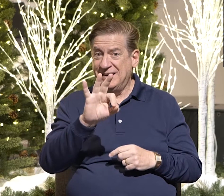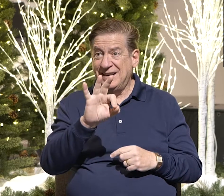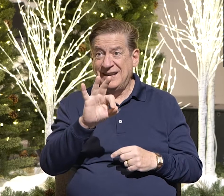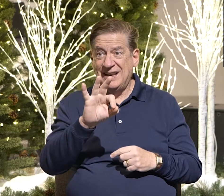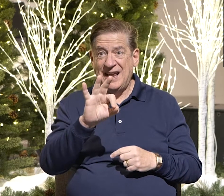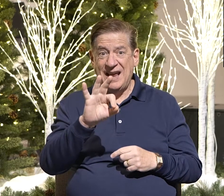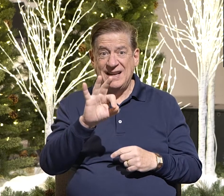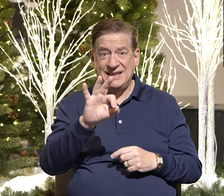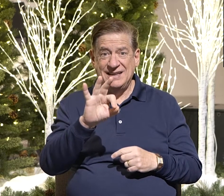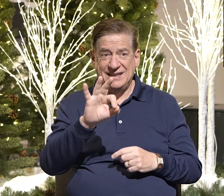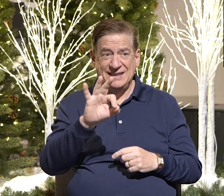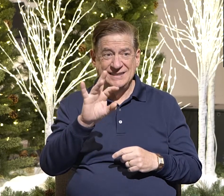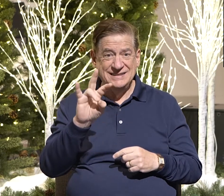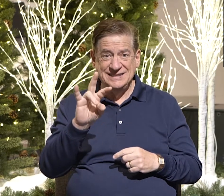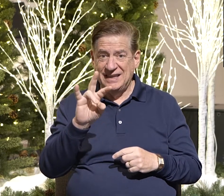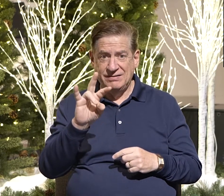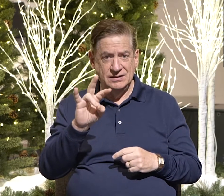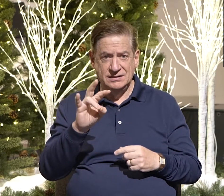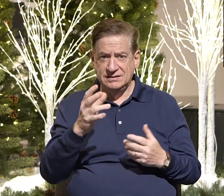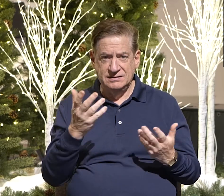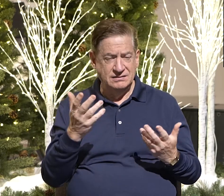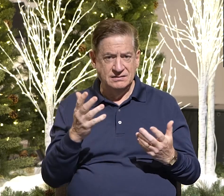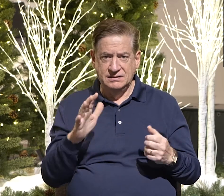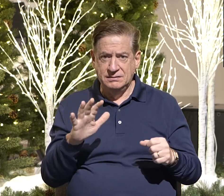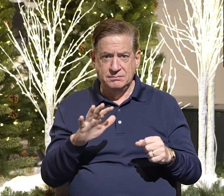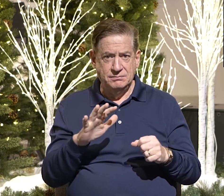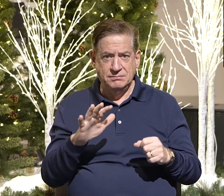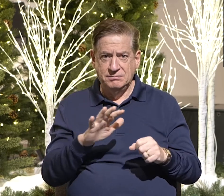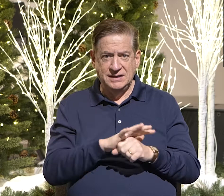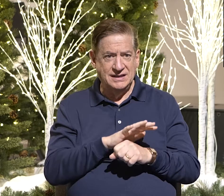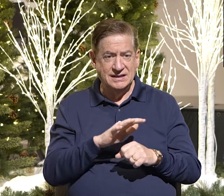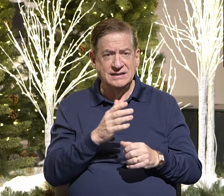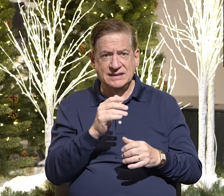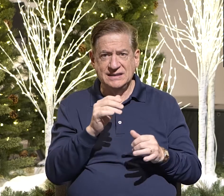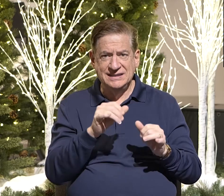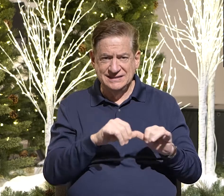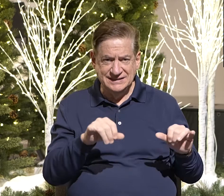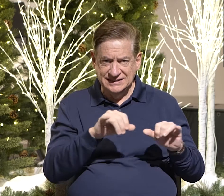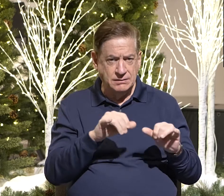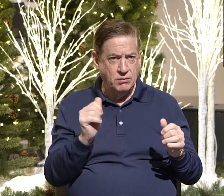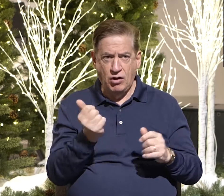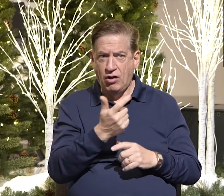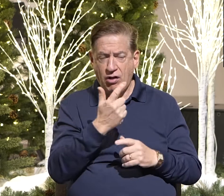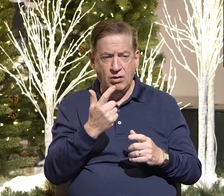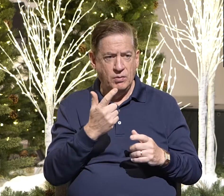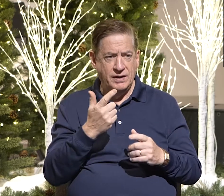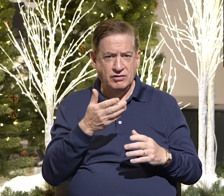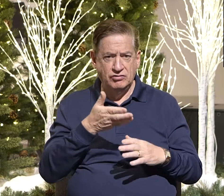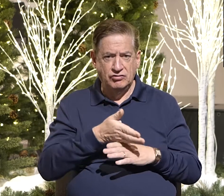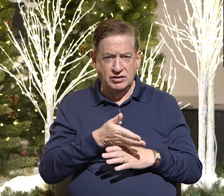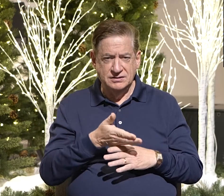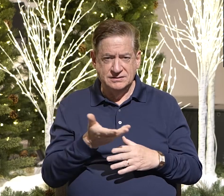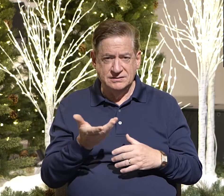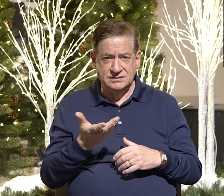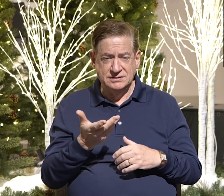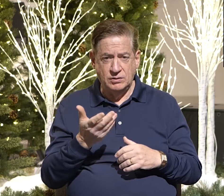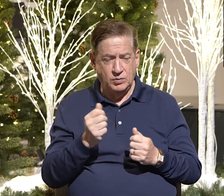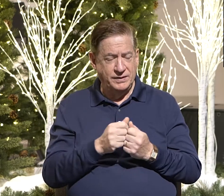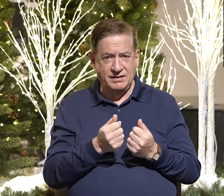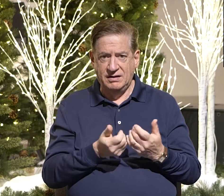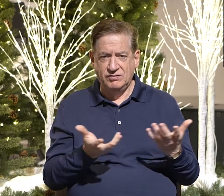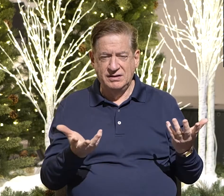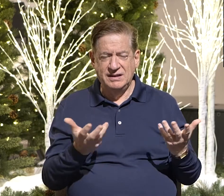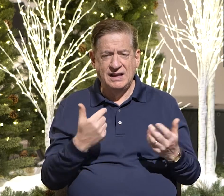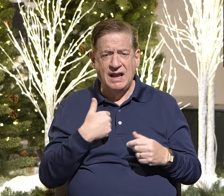To be clear, completely consistent. Not just some consistent, but they got it all the way across with everything.